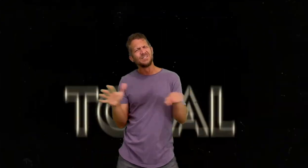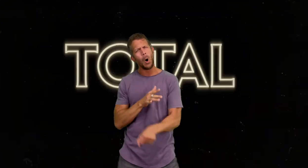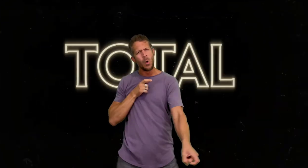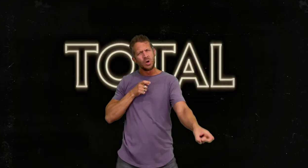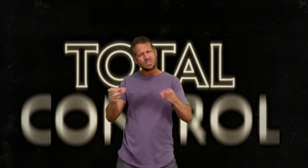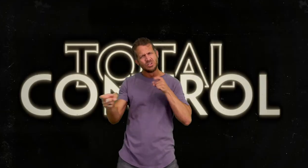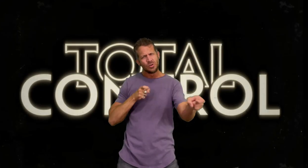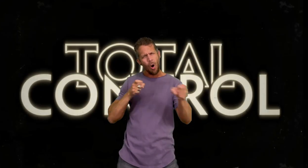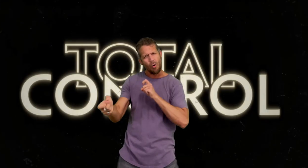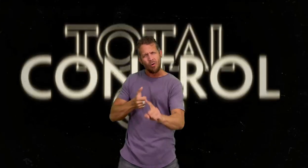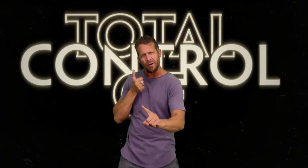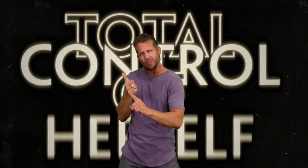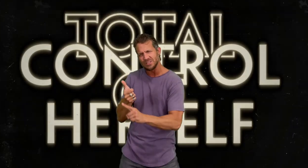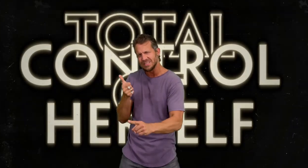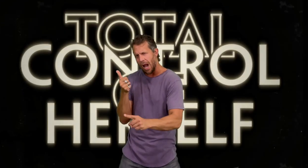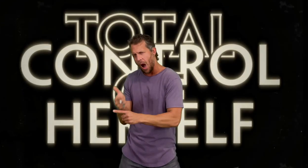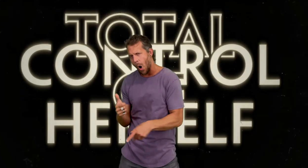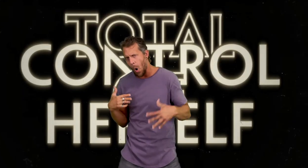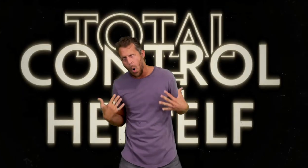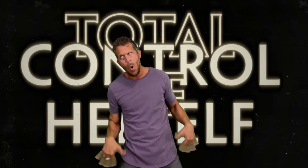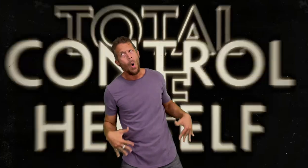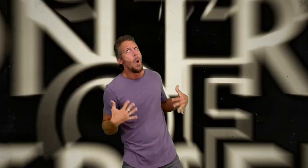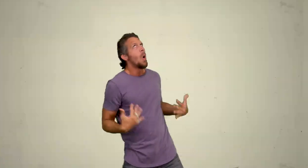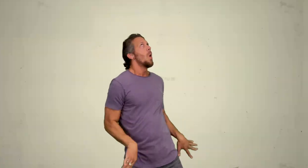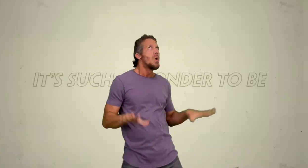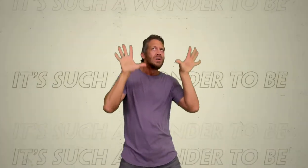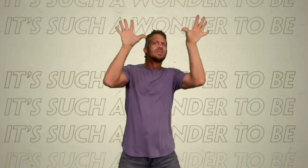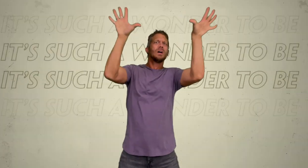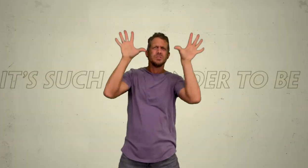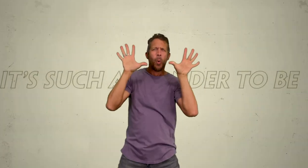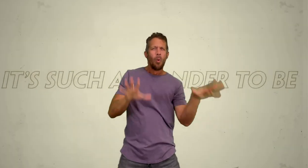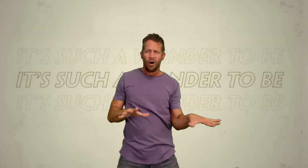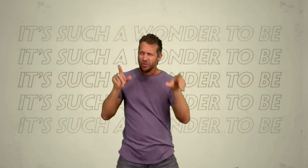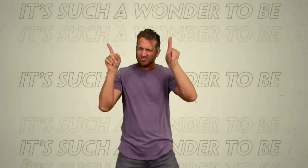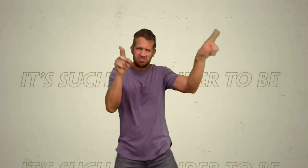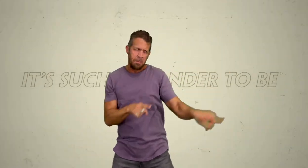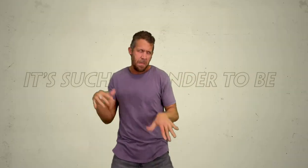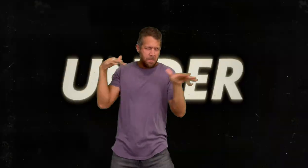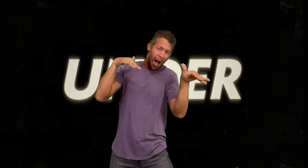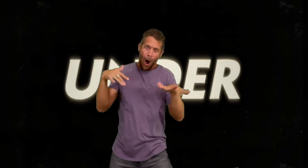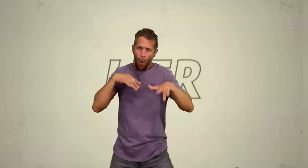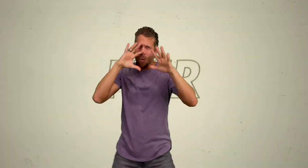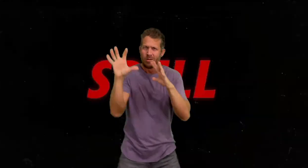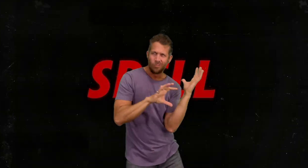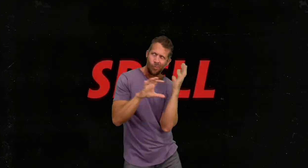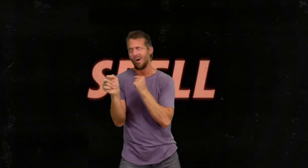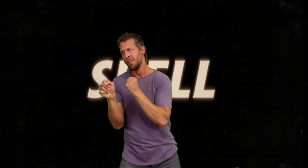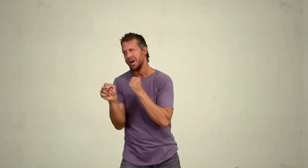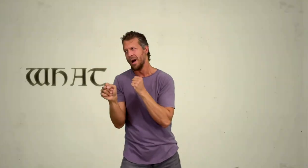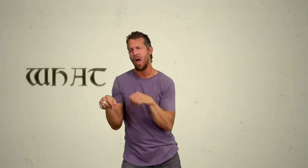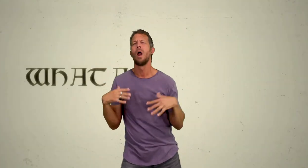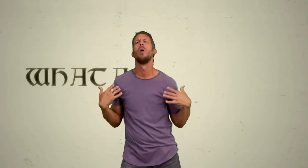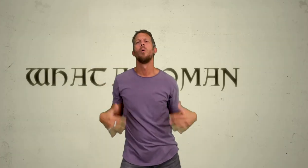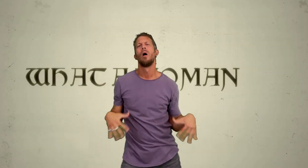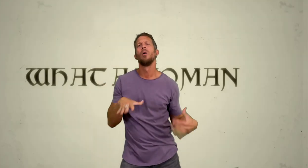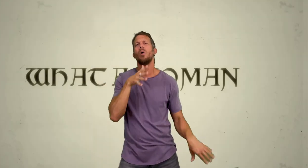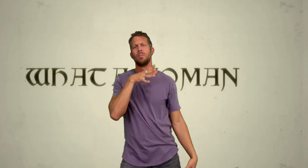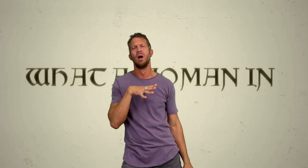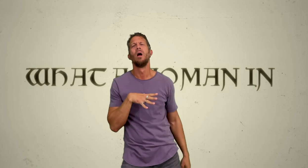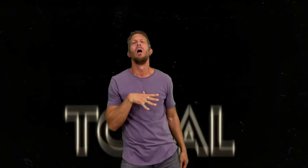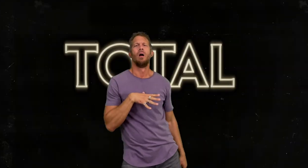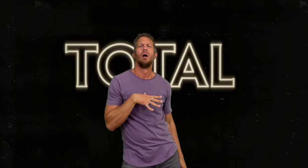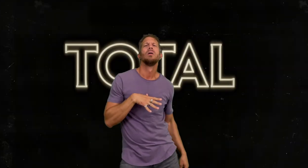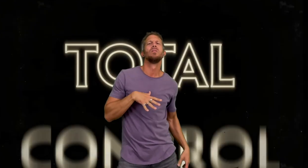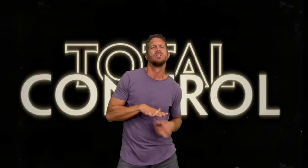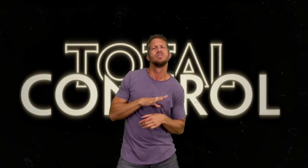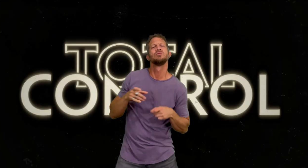in total control of herself It's such a wonder to be under her spell What a woman